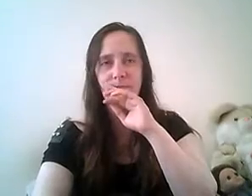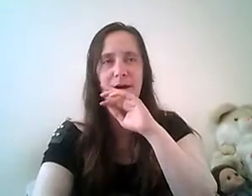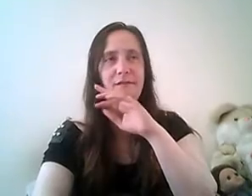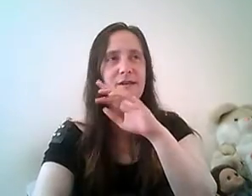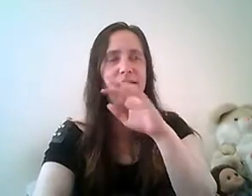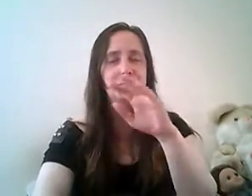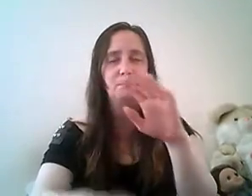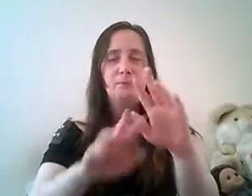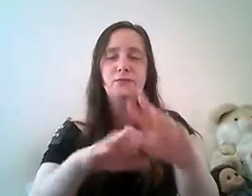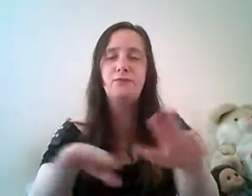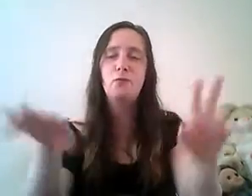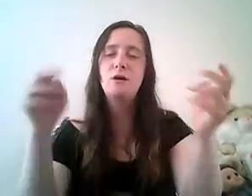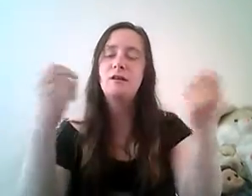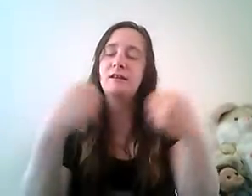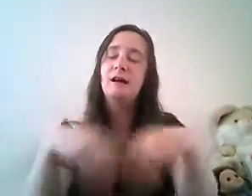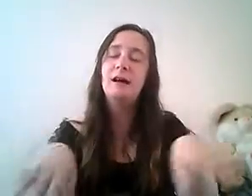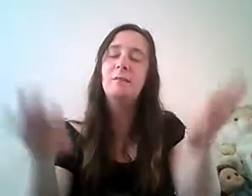paradise means peaceful calm